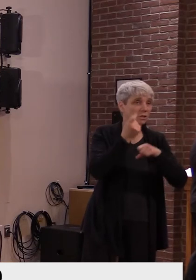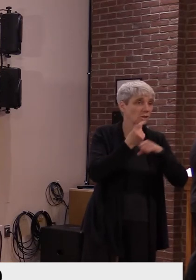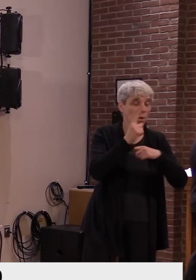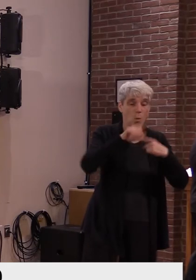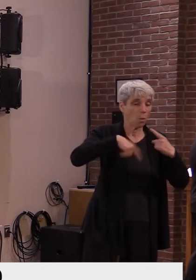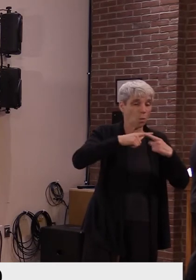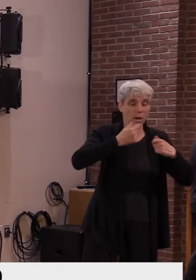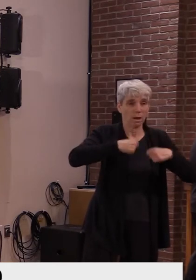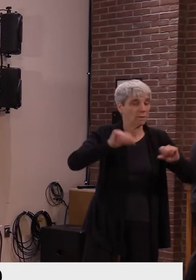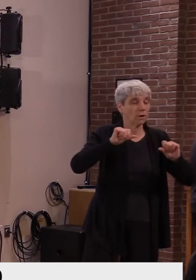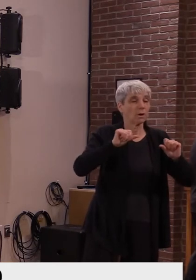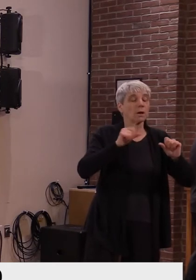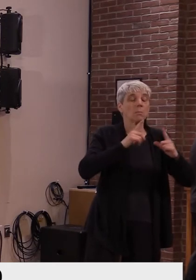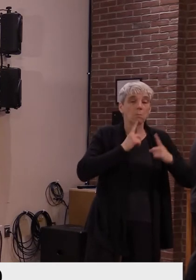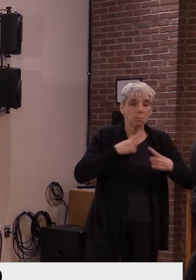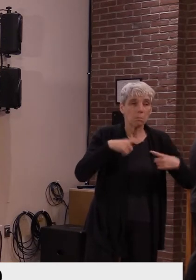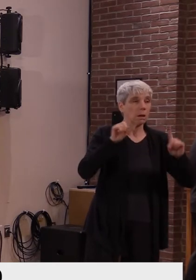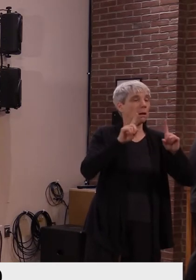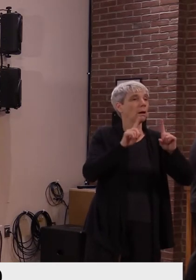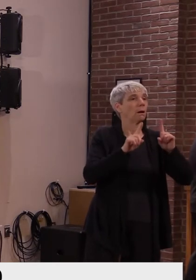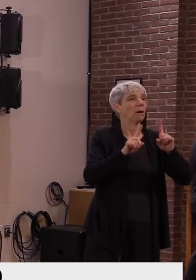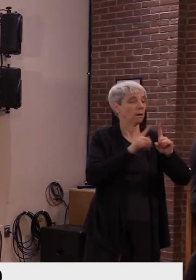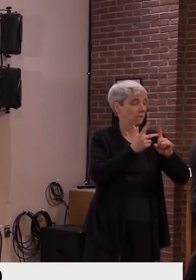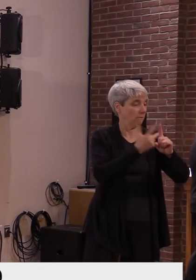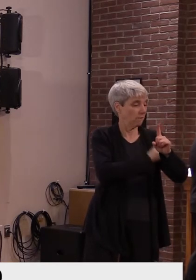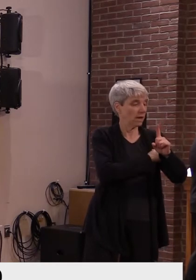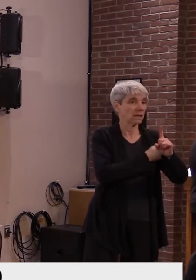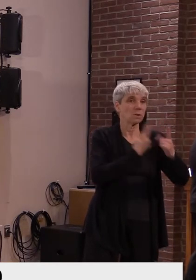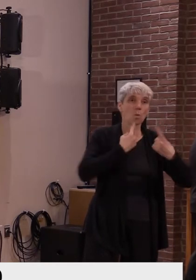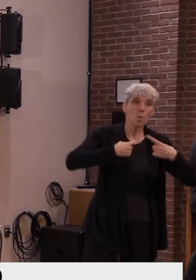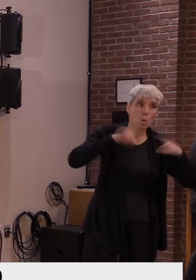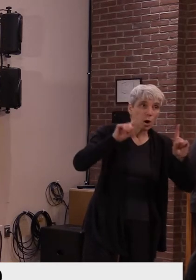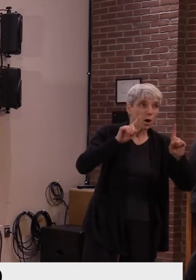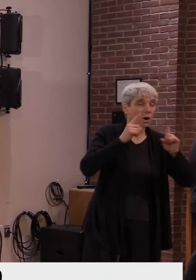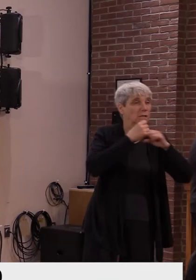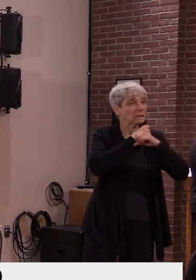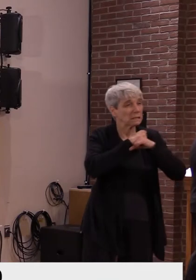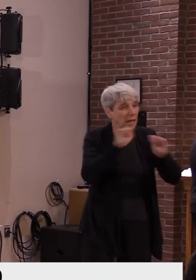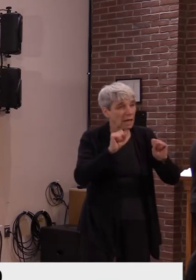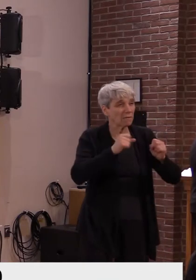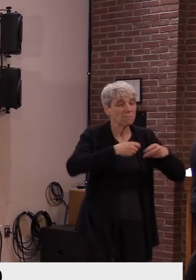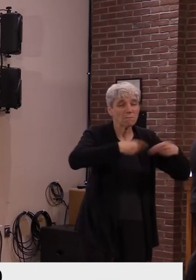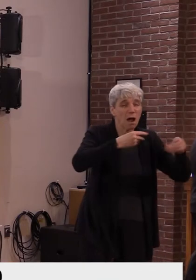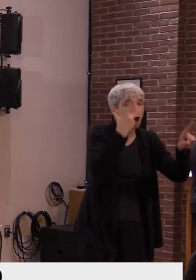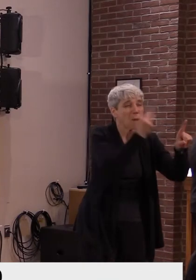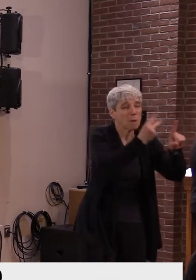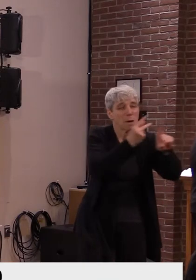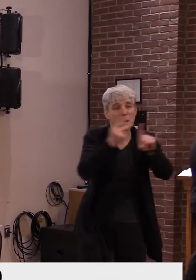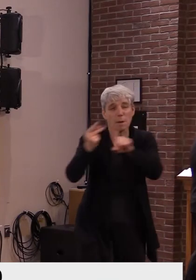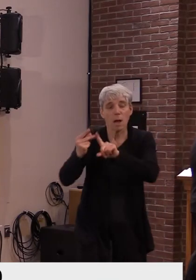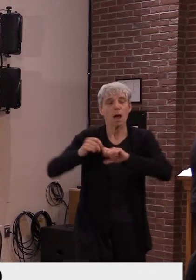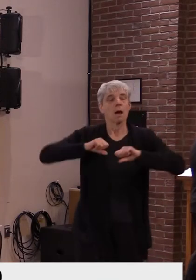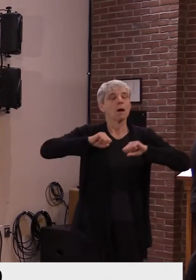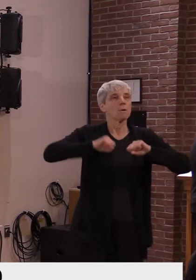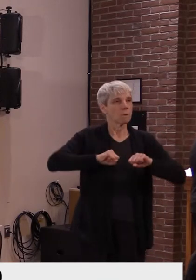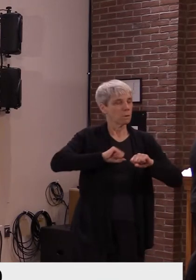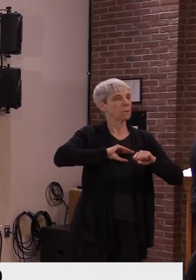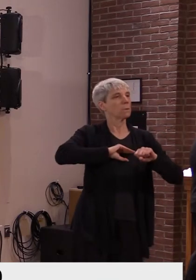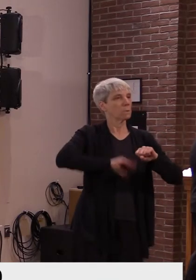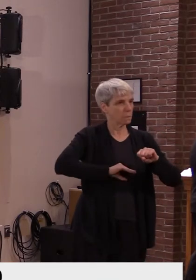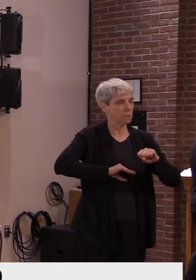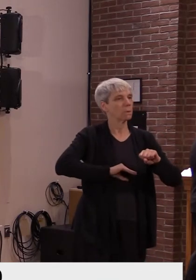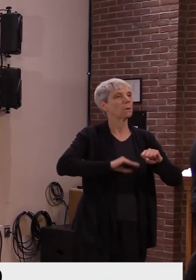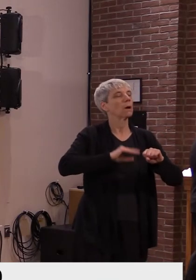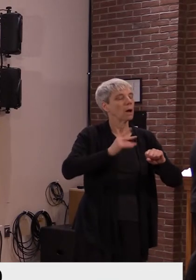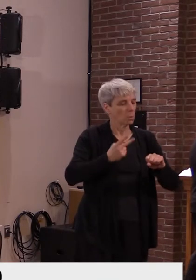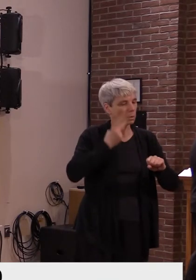effective, uh, vaccine that is put into place as safely and widely distributed, uh, then we'll see, uh,